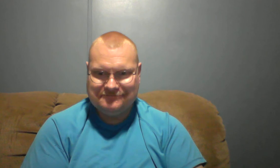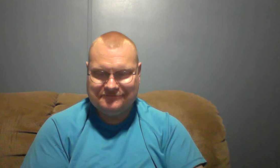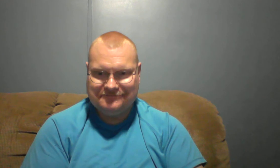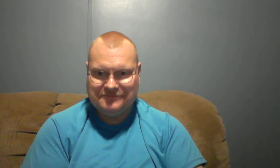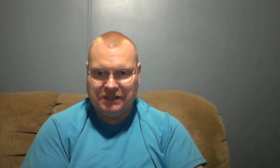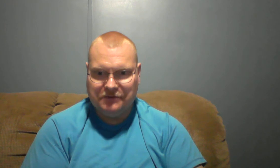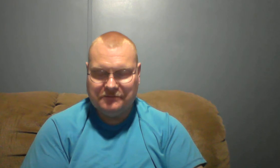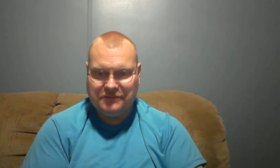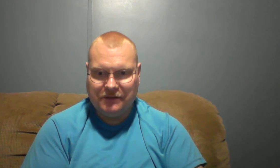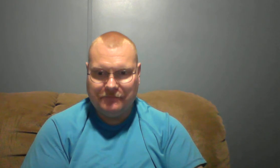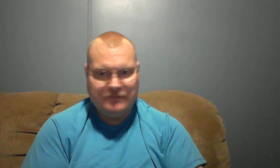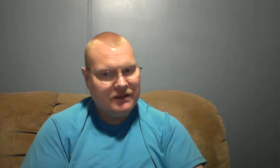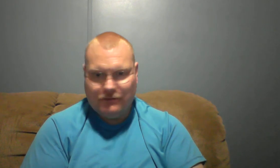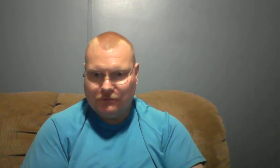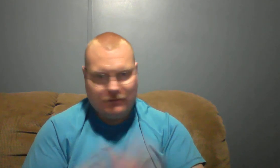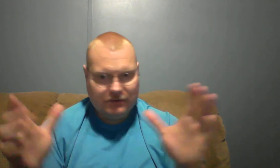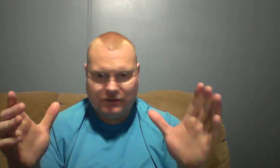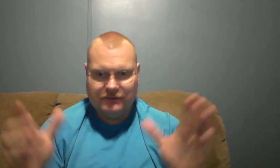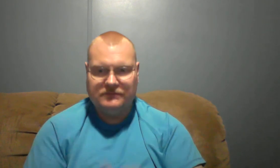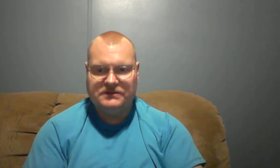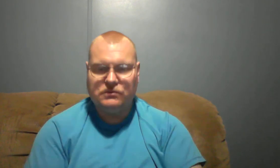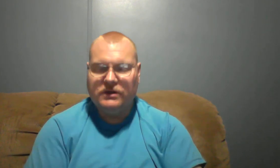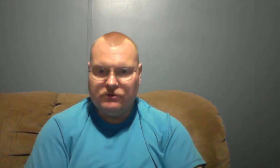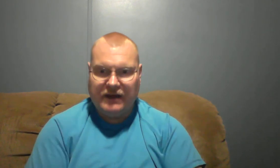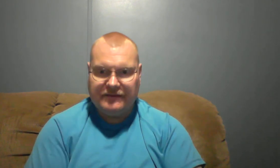you know you know just want to do the right thing